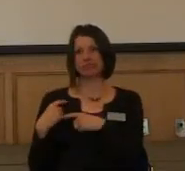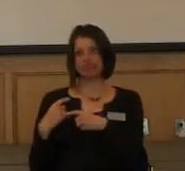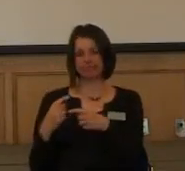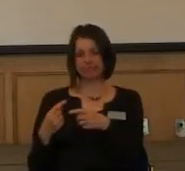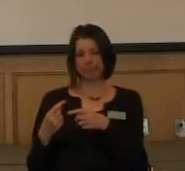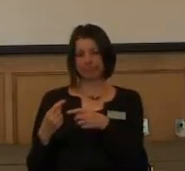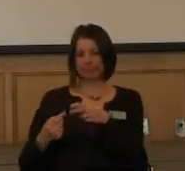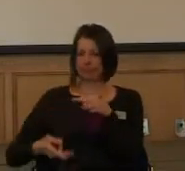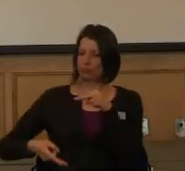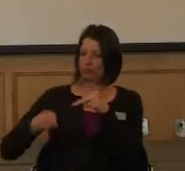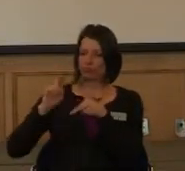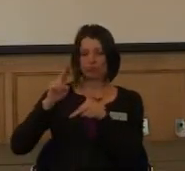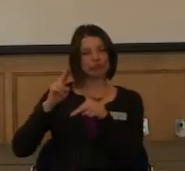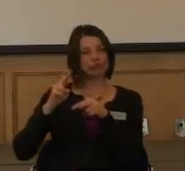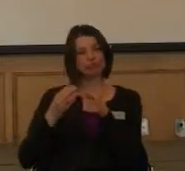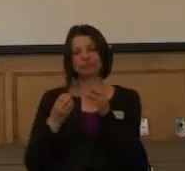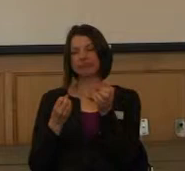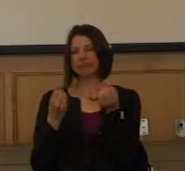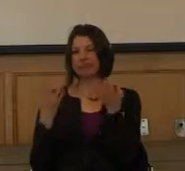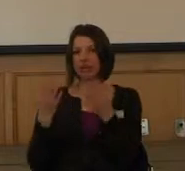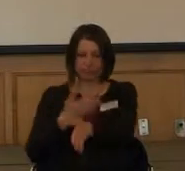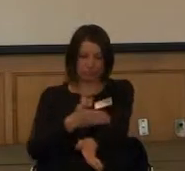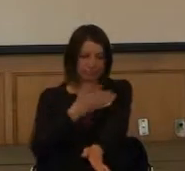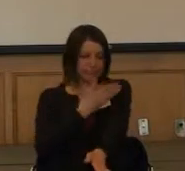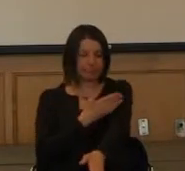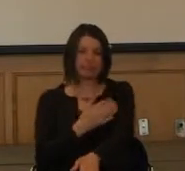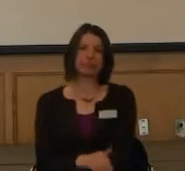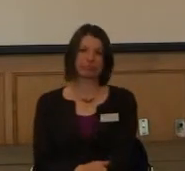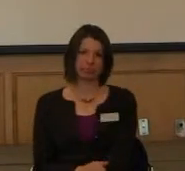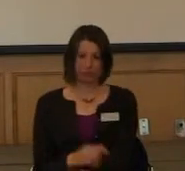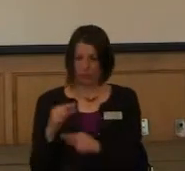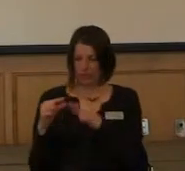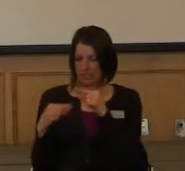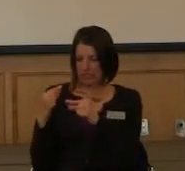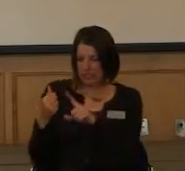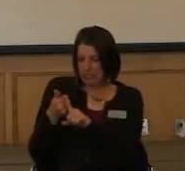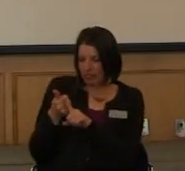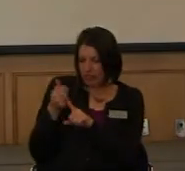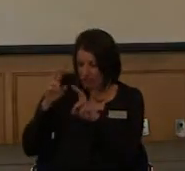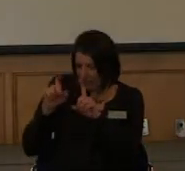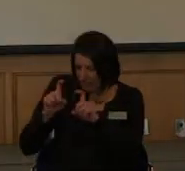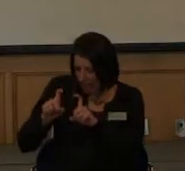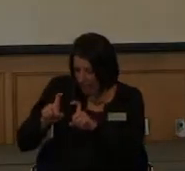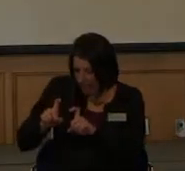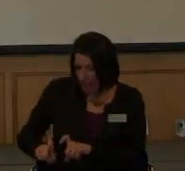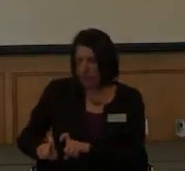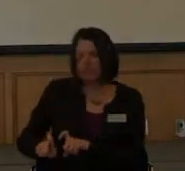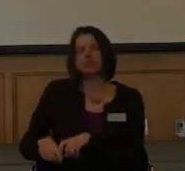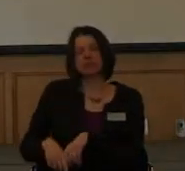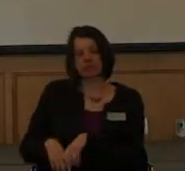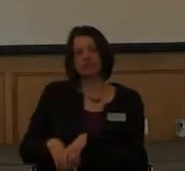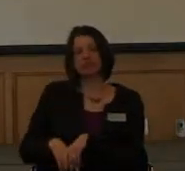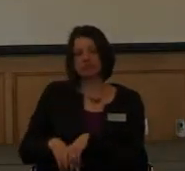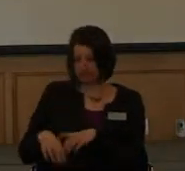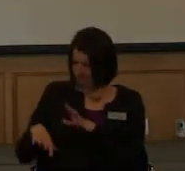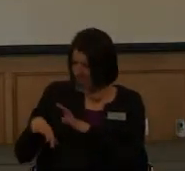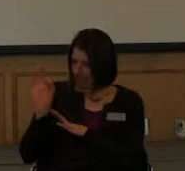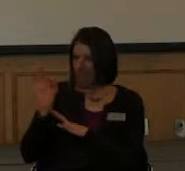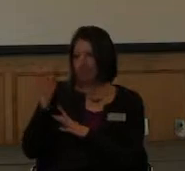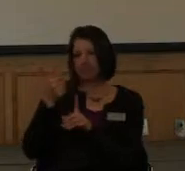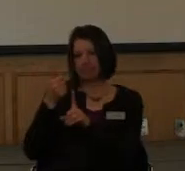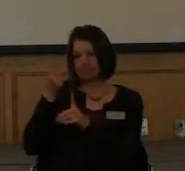diseases, getting it right down to the genes so they can actually do genetic testing. Okay. So,